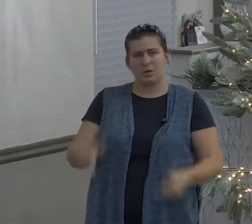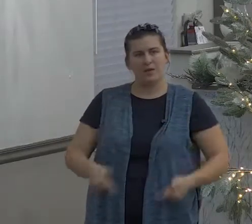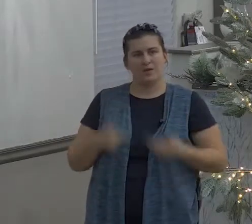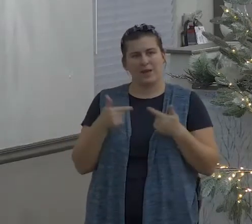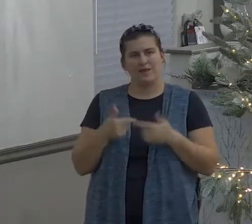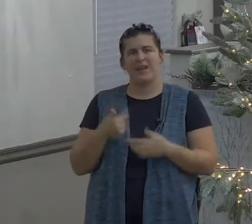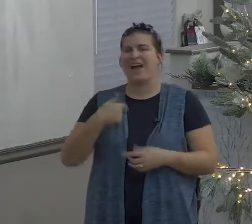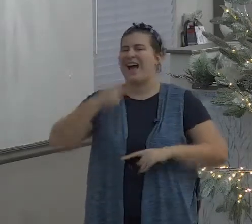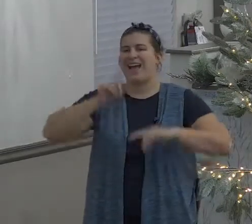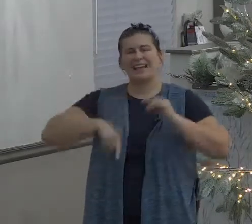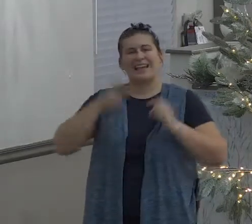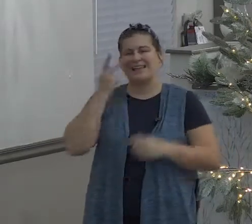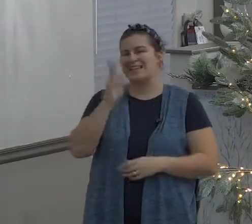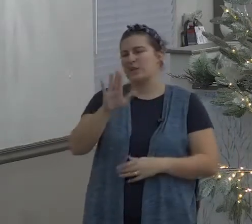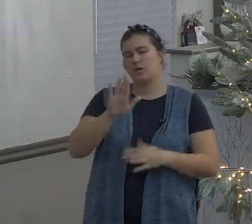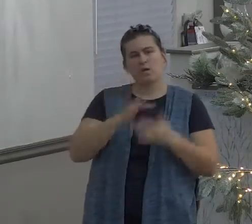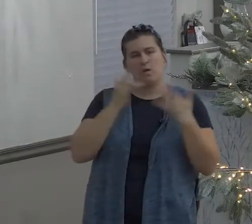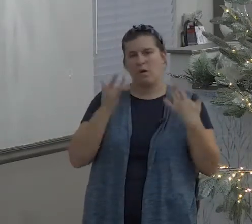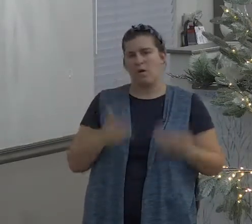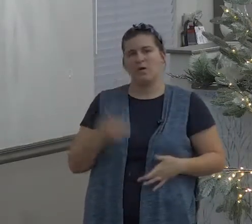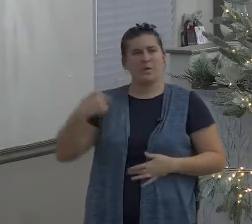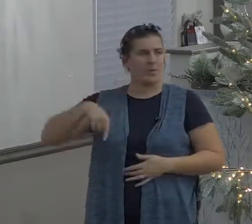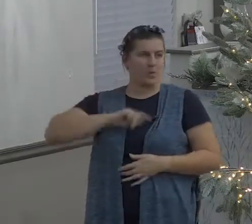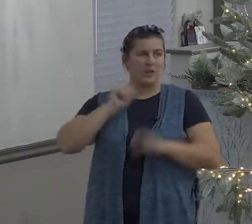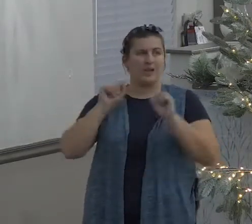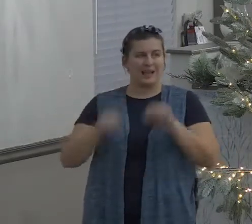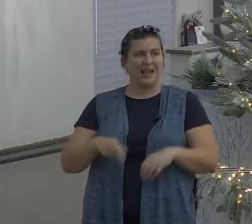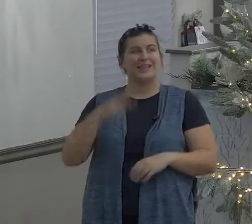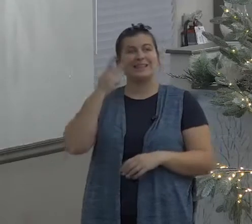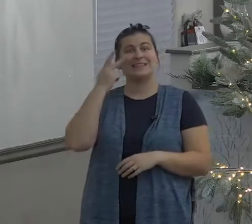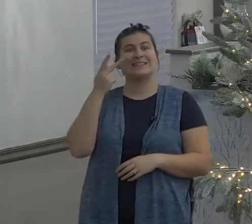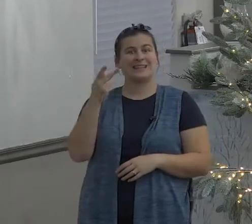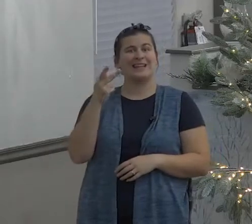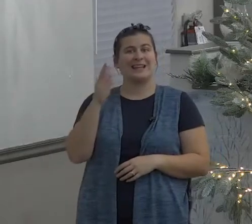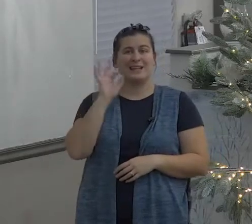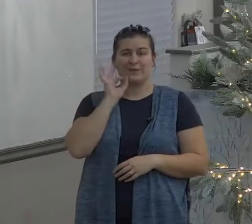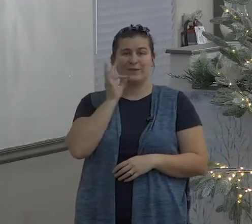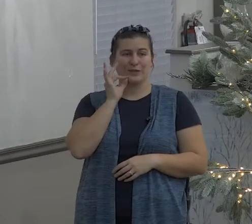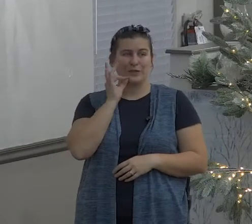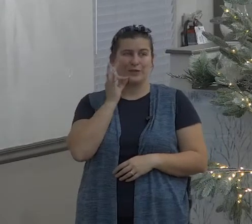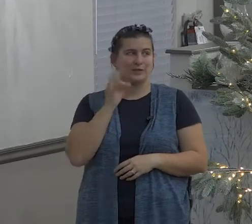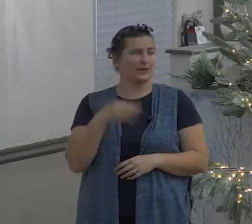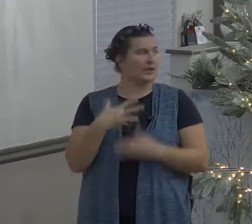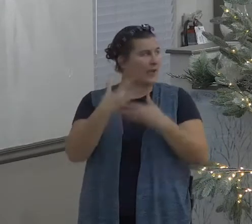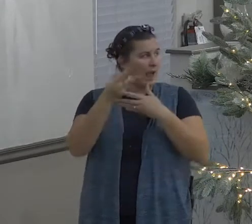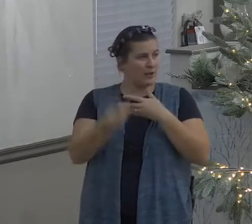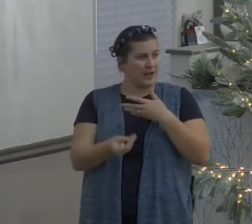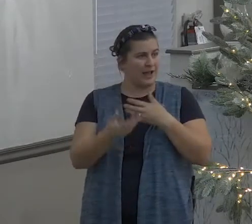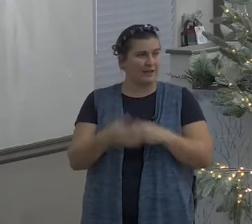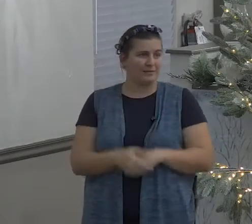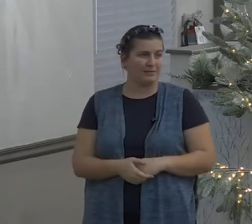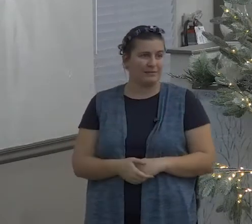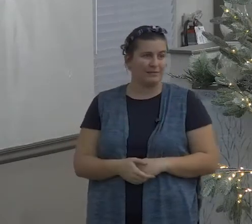if you're saved tonight you got the holy spirit so you should have some fruit there should be some fruit in your life